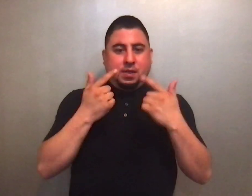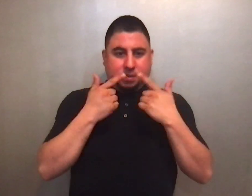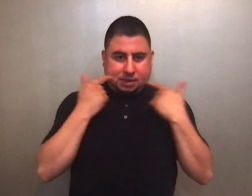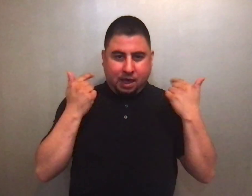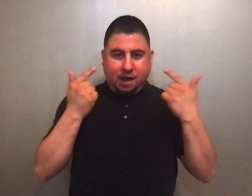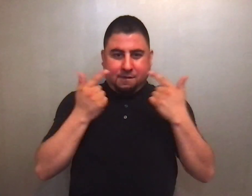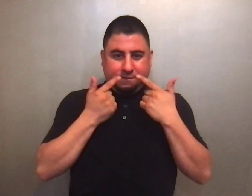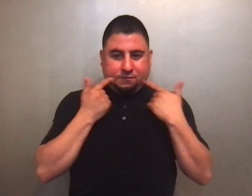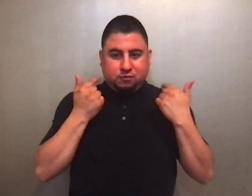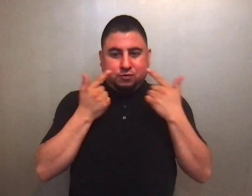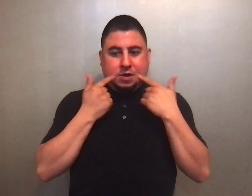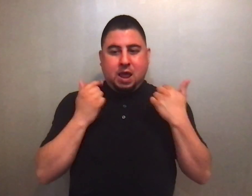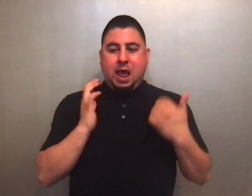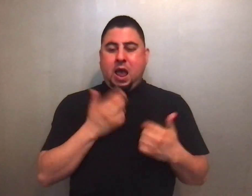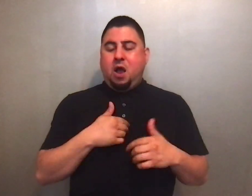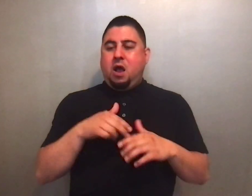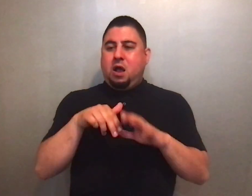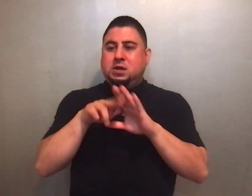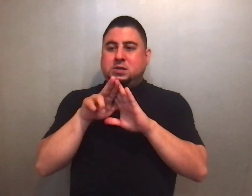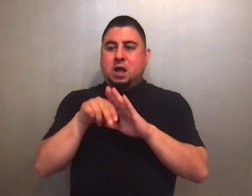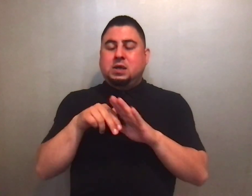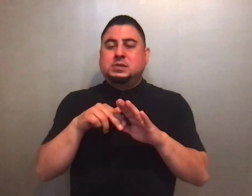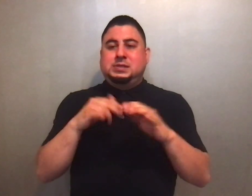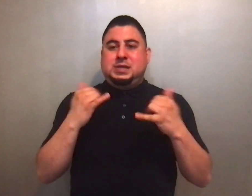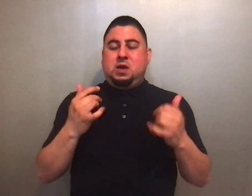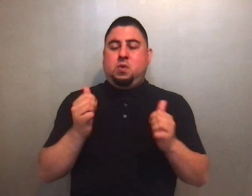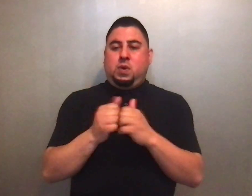And our tongues with rejoicing,